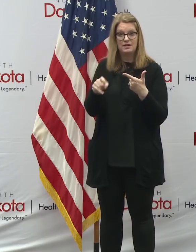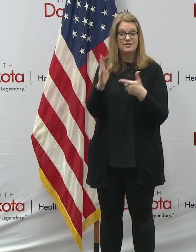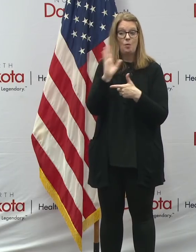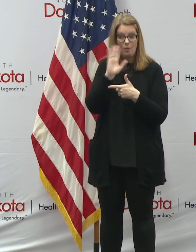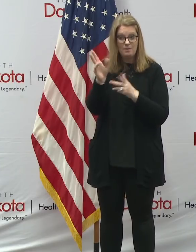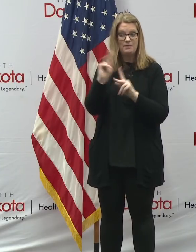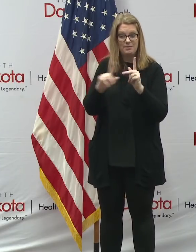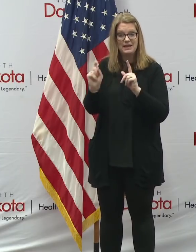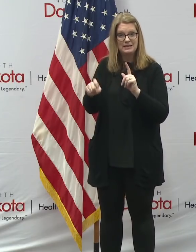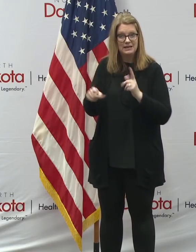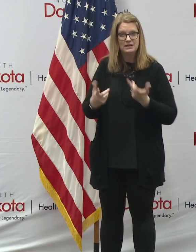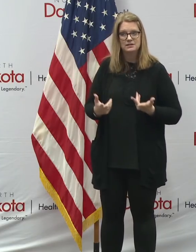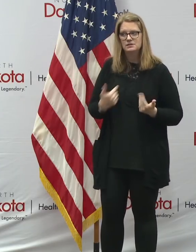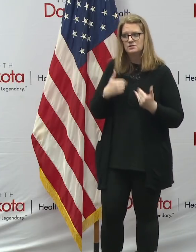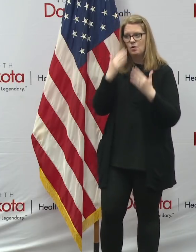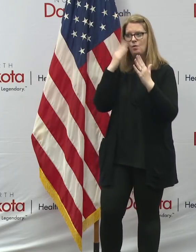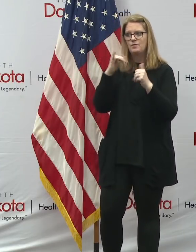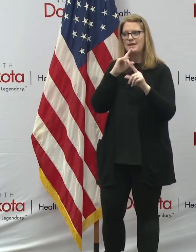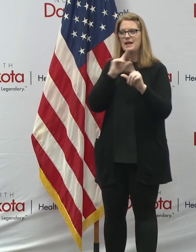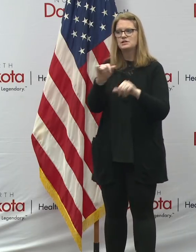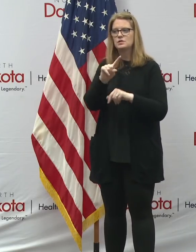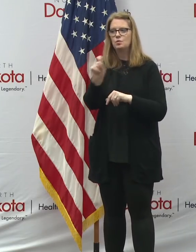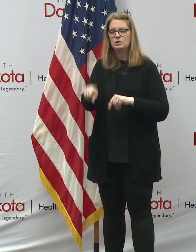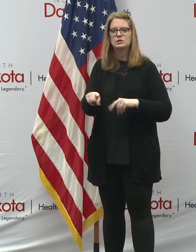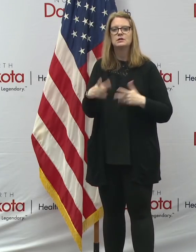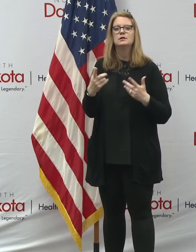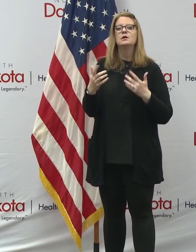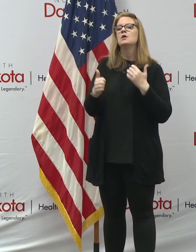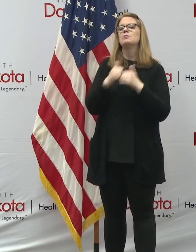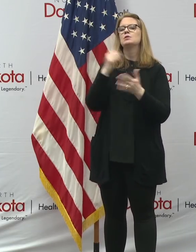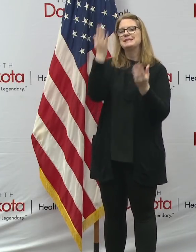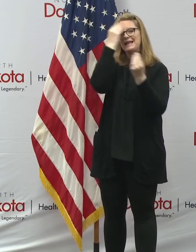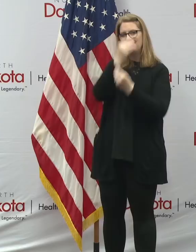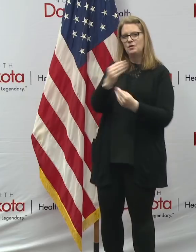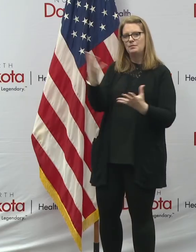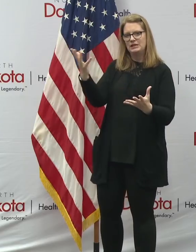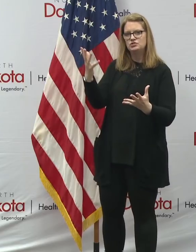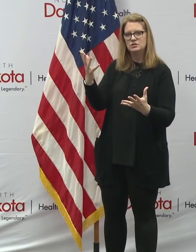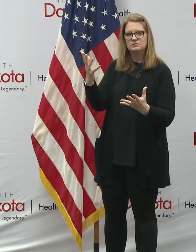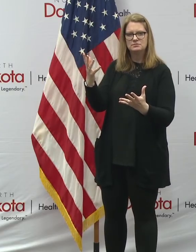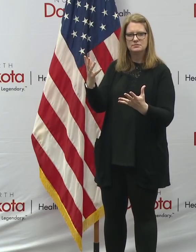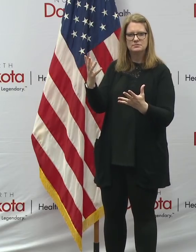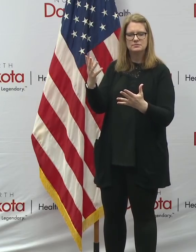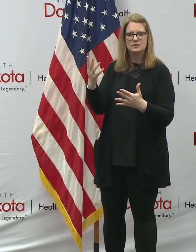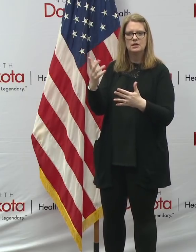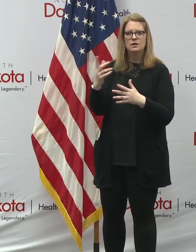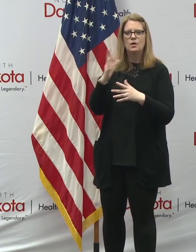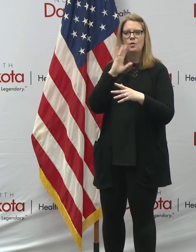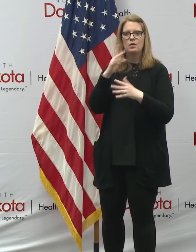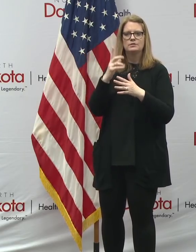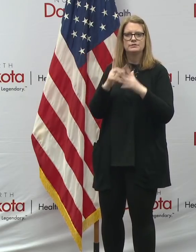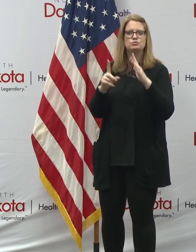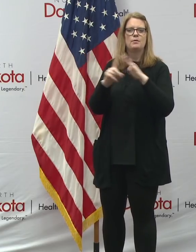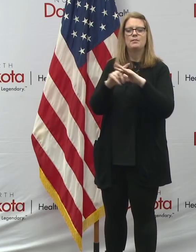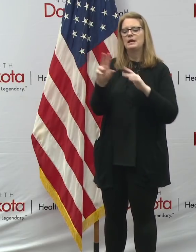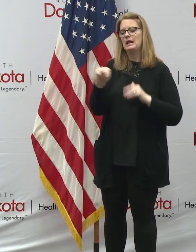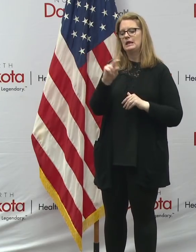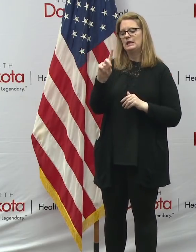So hopefully that answers his question. But most of that information will be coming out also on ND response next week.